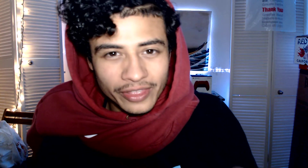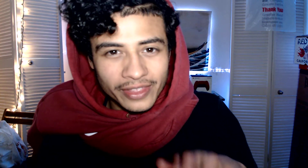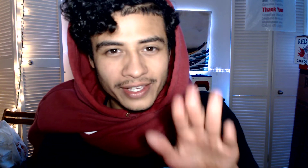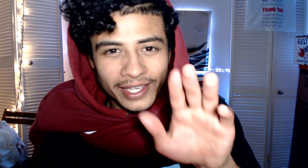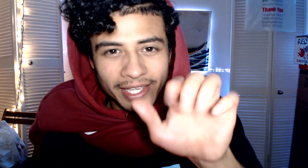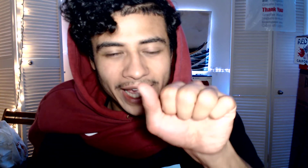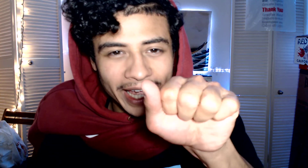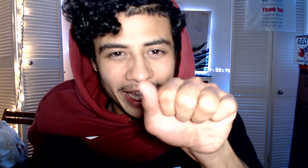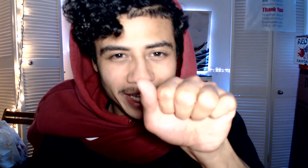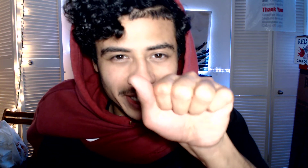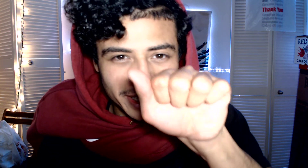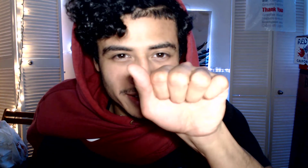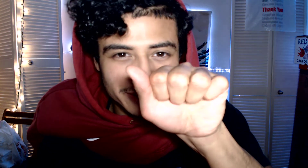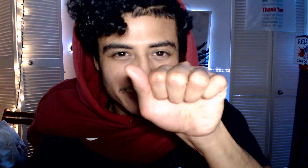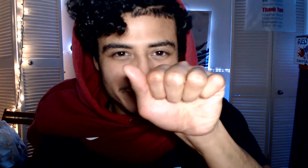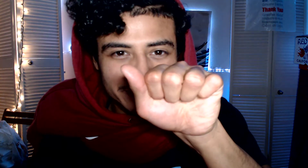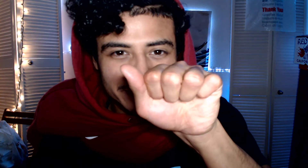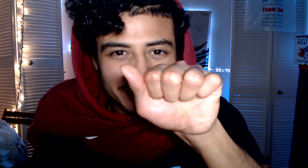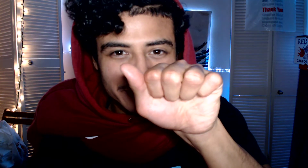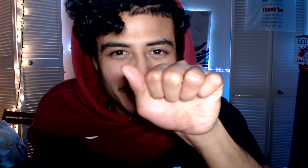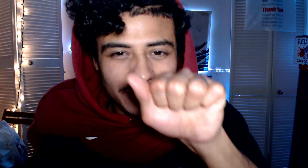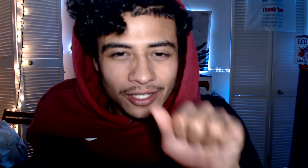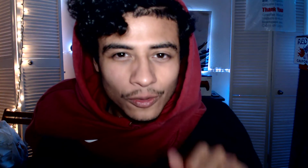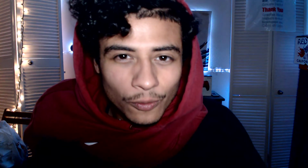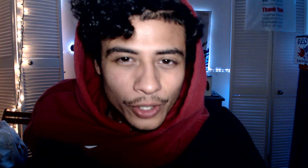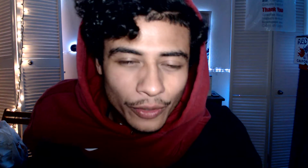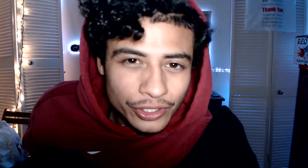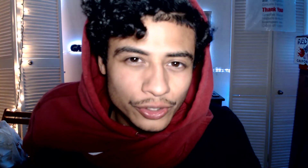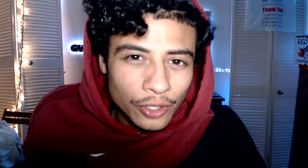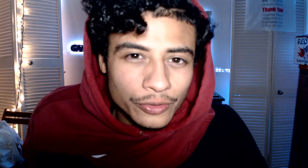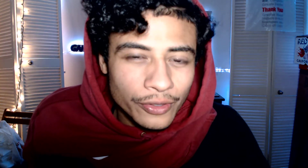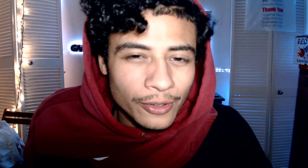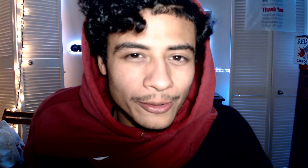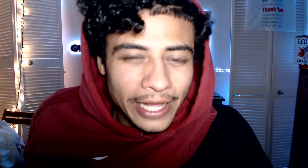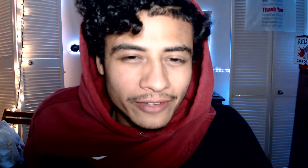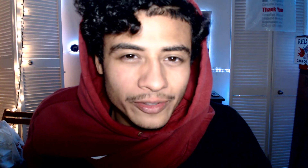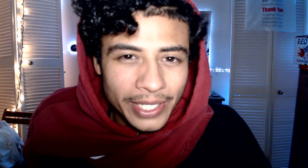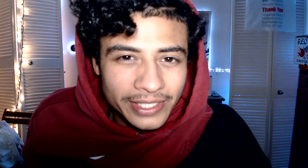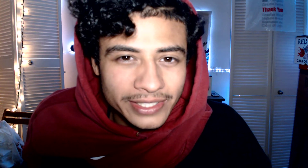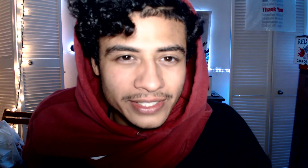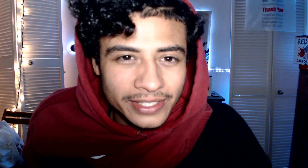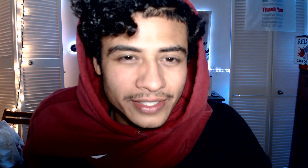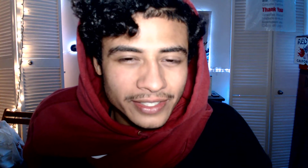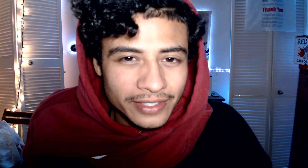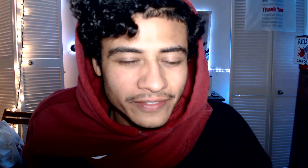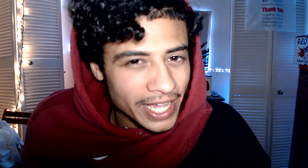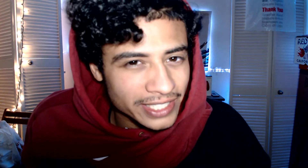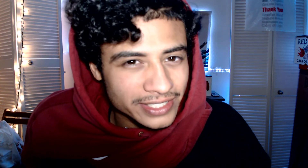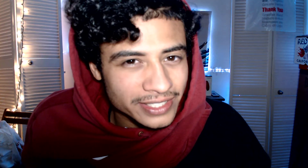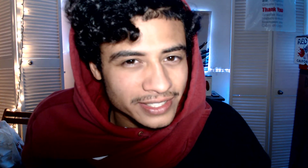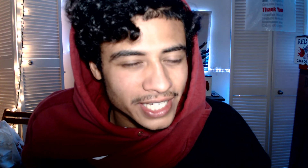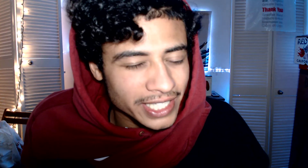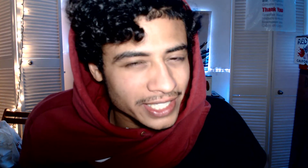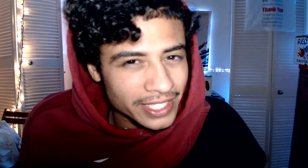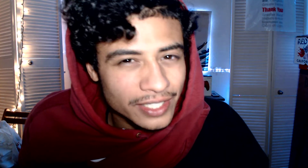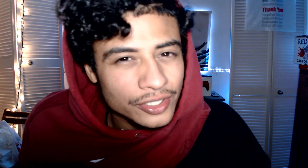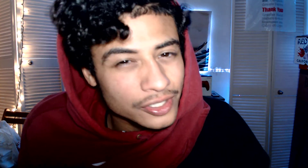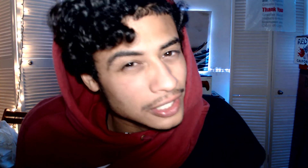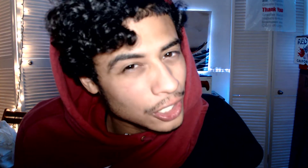A. We're going to go through the whole alphabet fast and then slow.